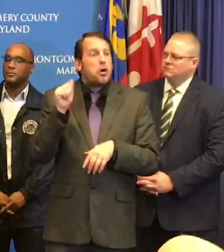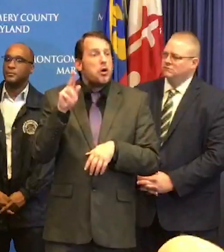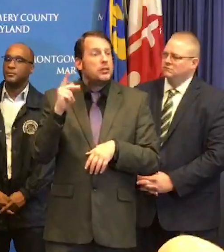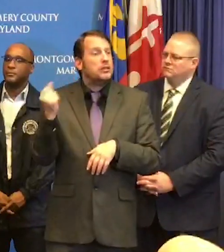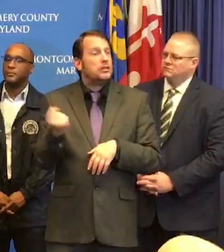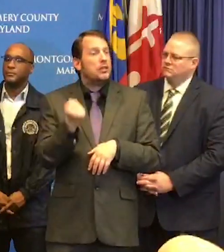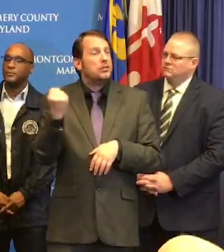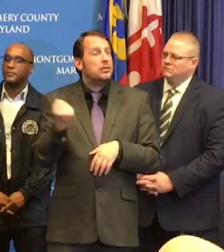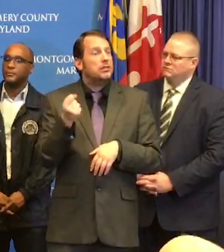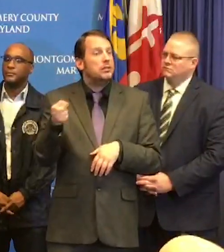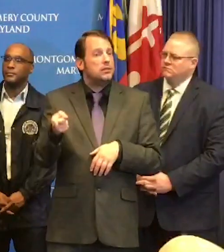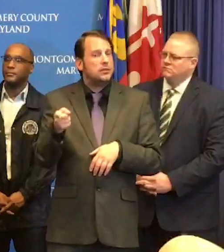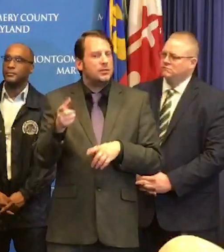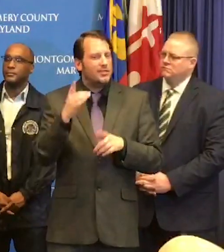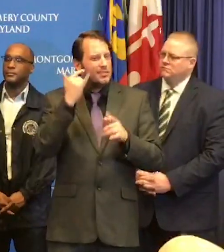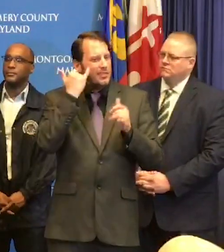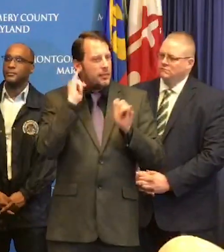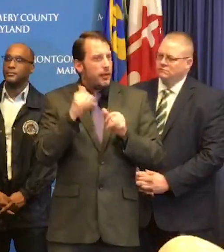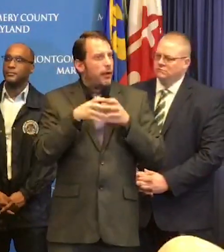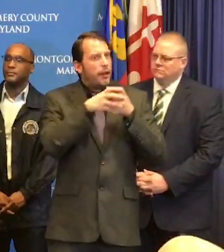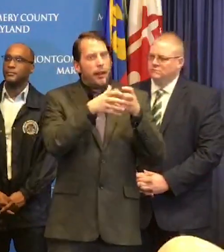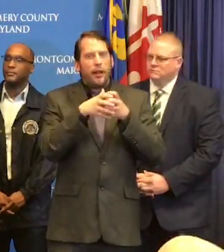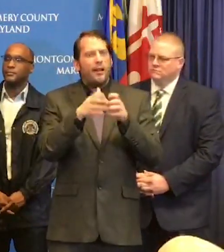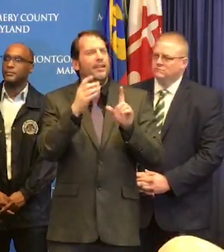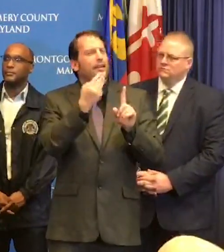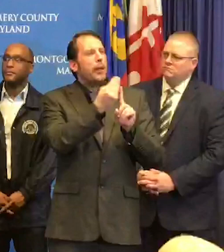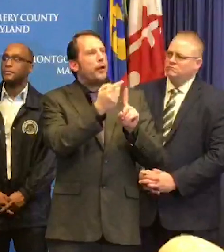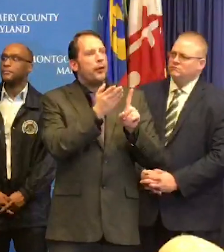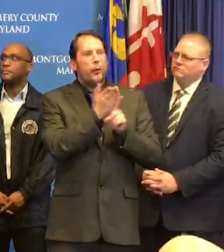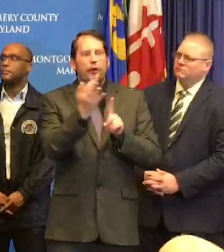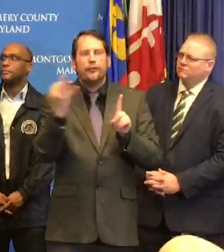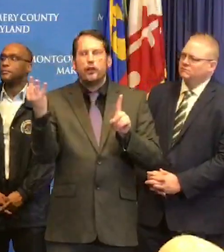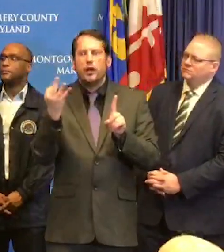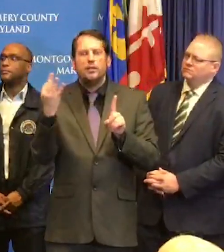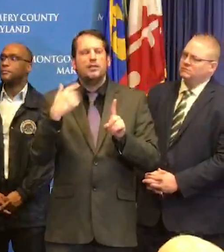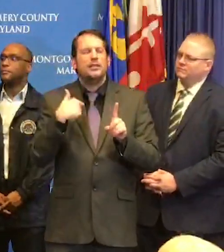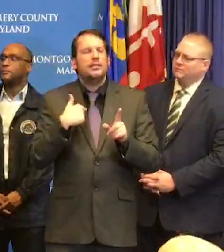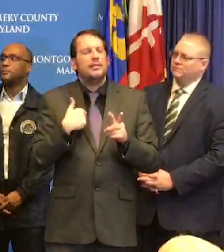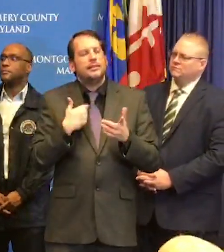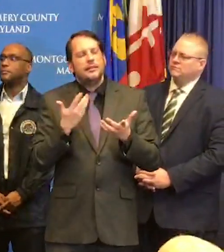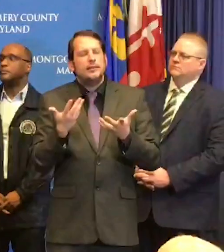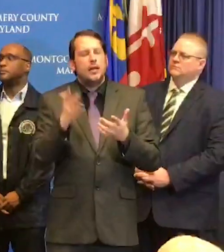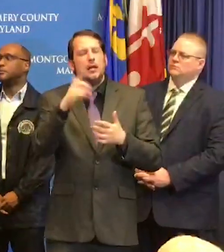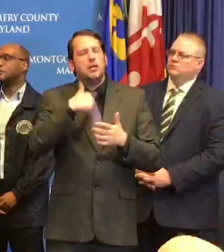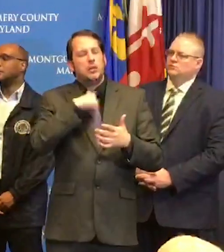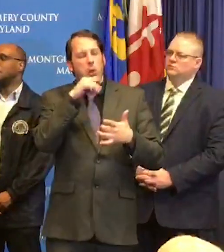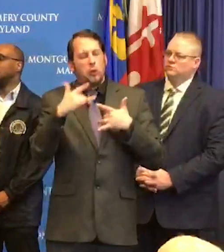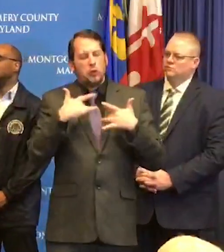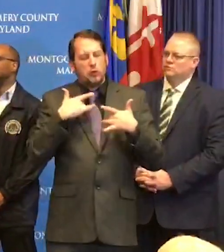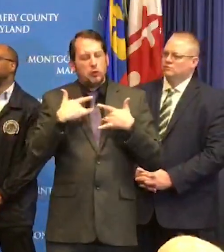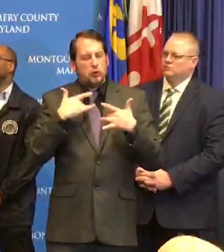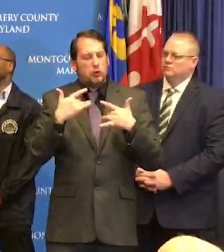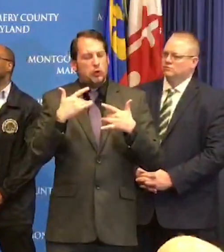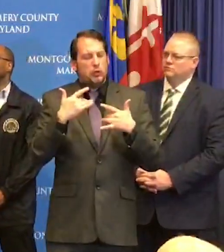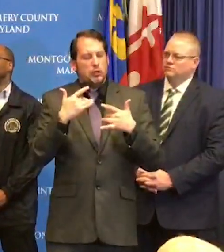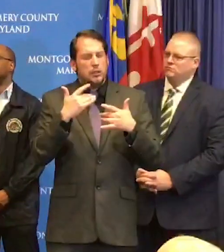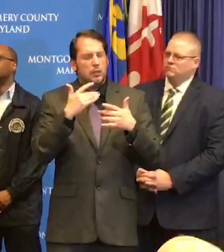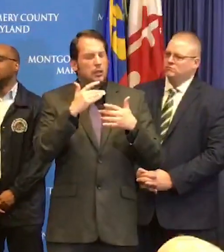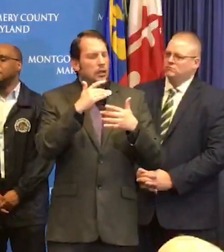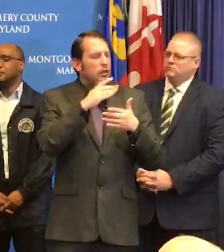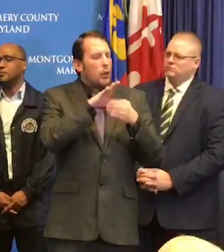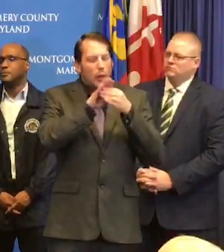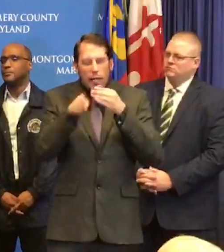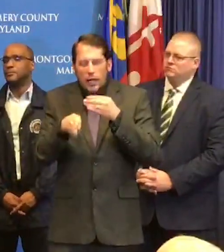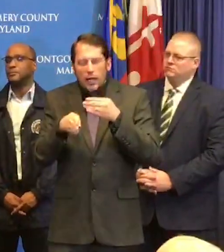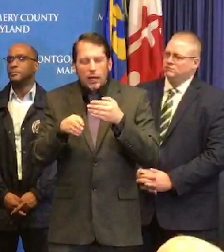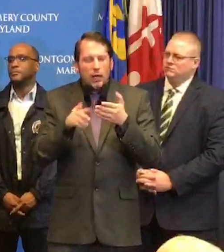any more worry about what they do on a weekday. And in fact, when they have spring break, they're free to do that. So that,